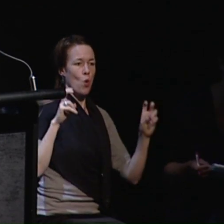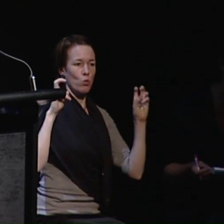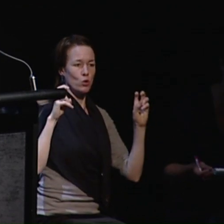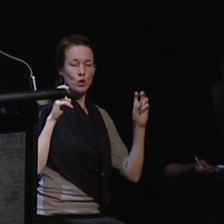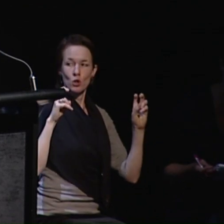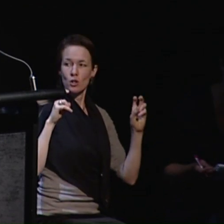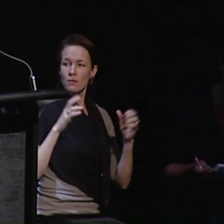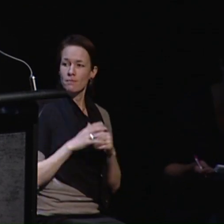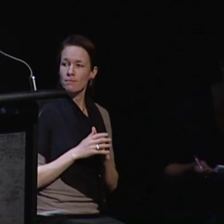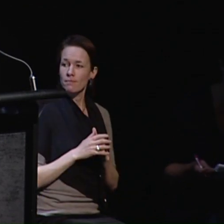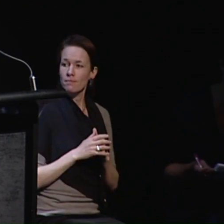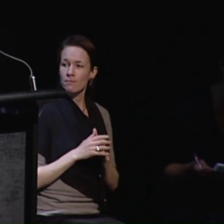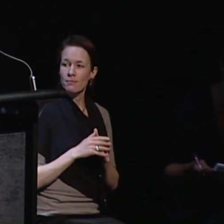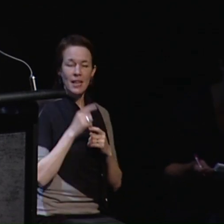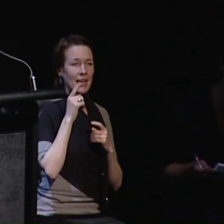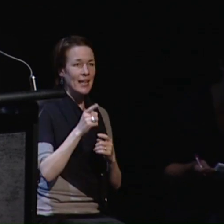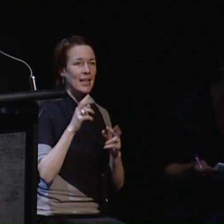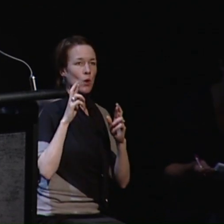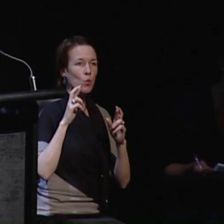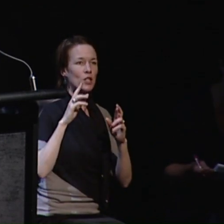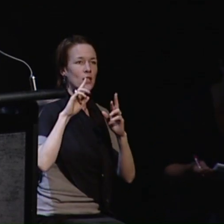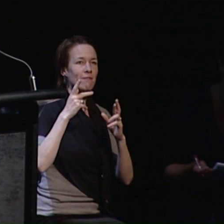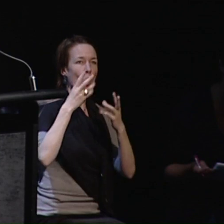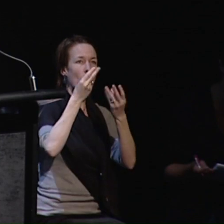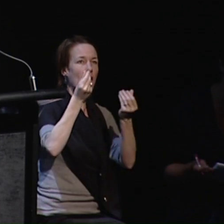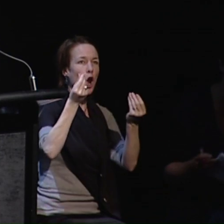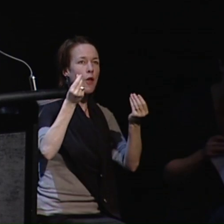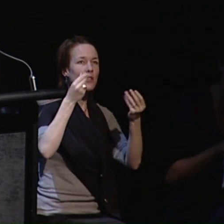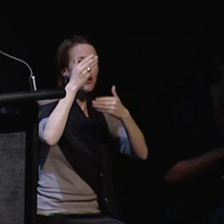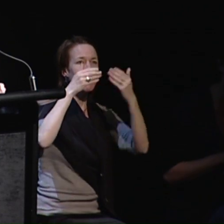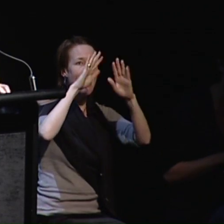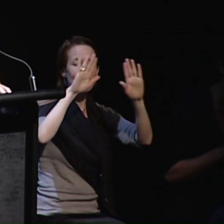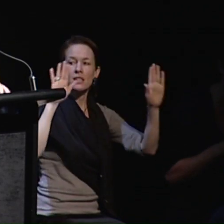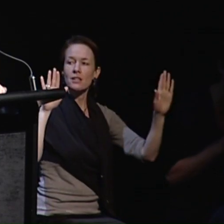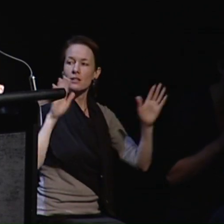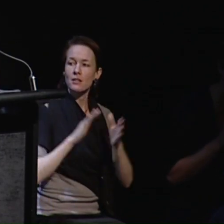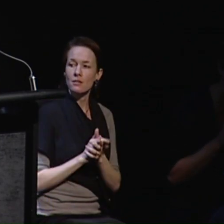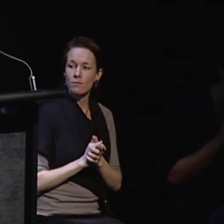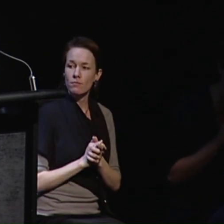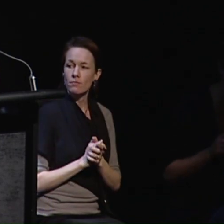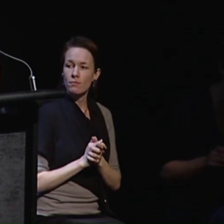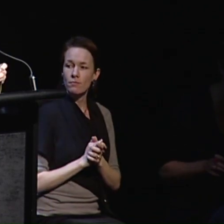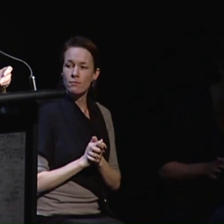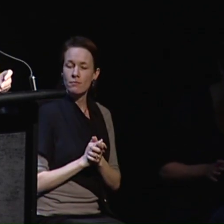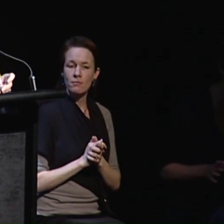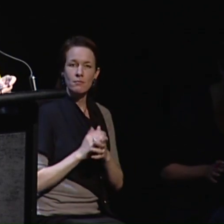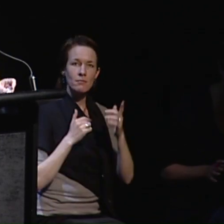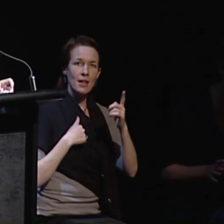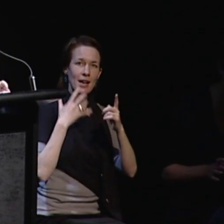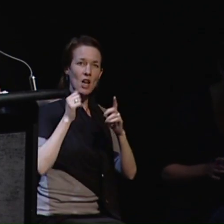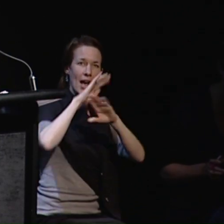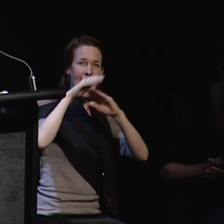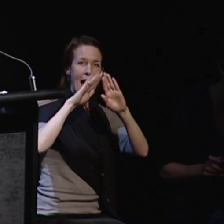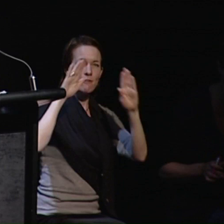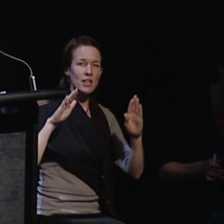he wishes for the cloths of heaven had I the heavens embroidered cloths in wrought with golden and silver light